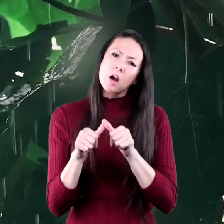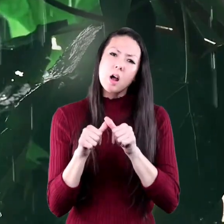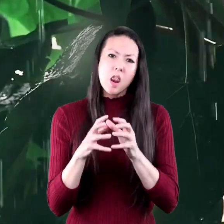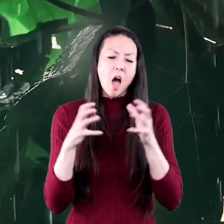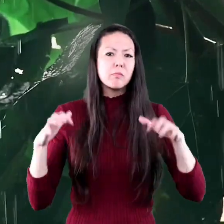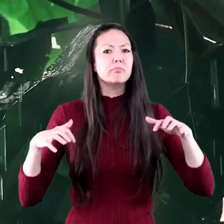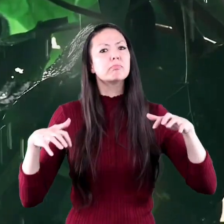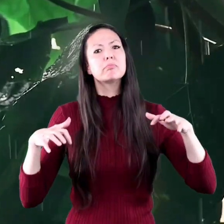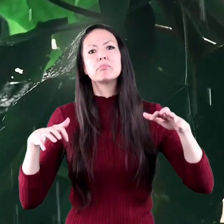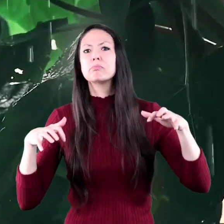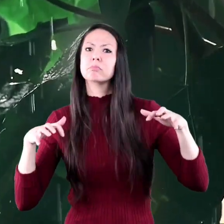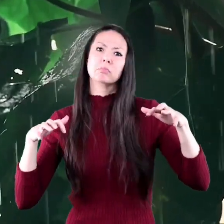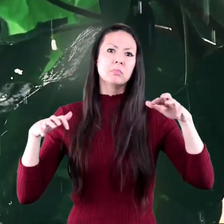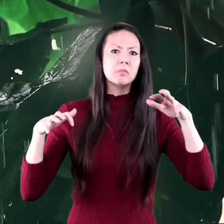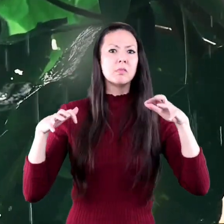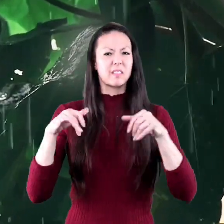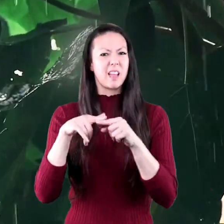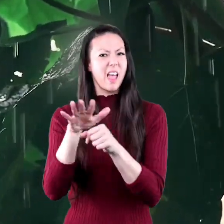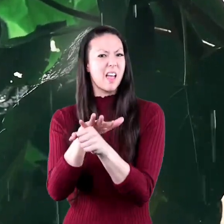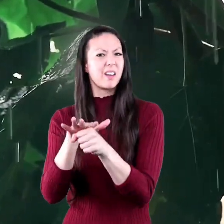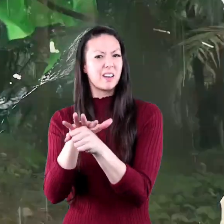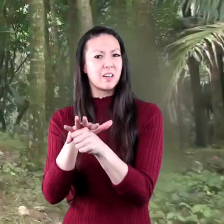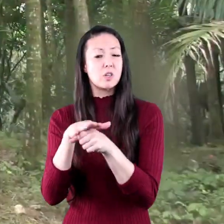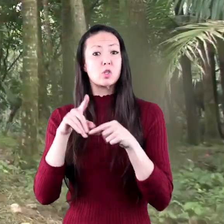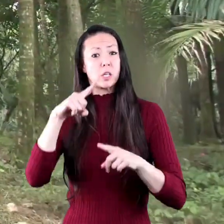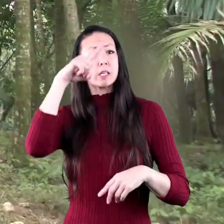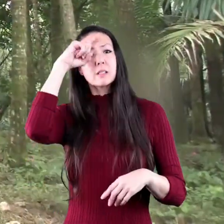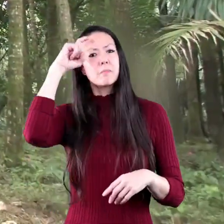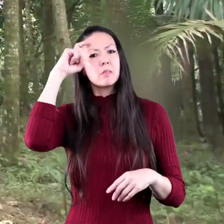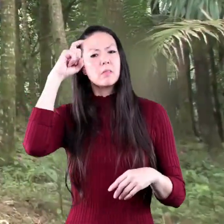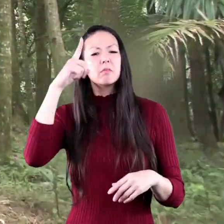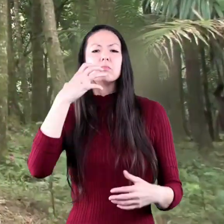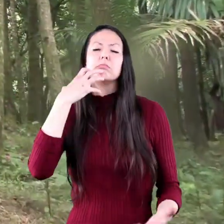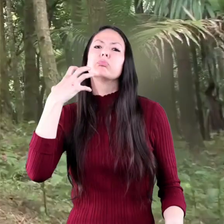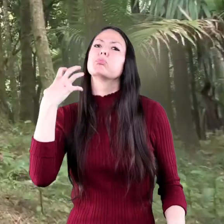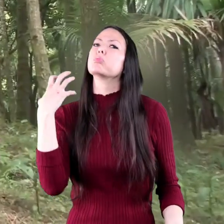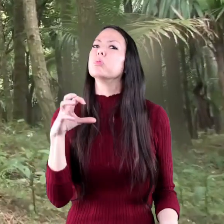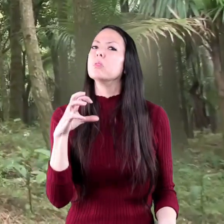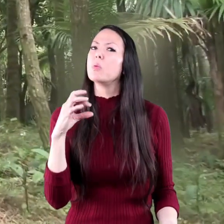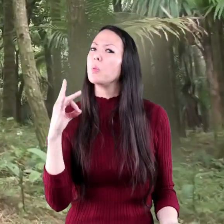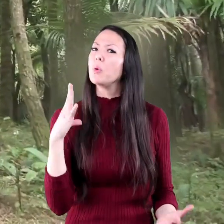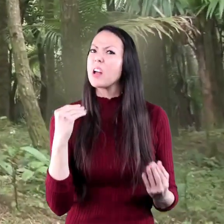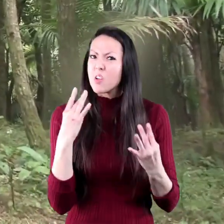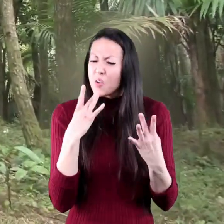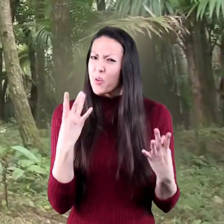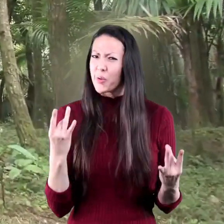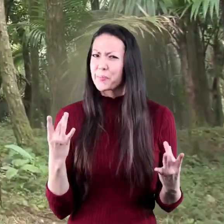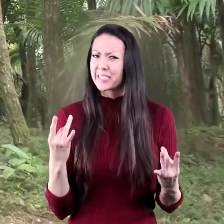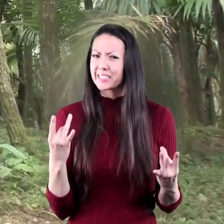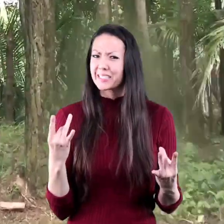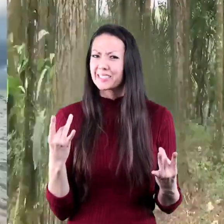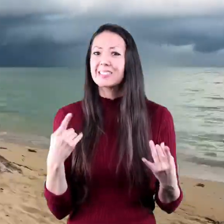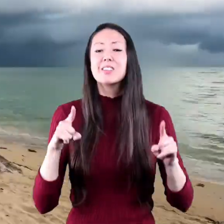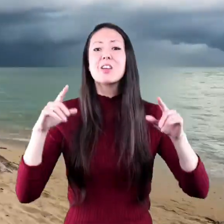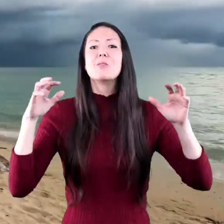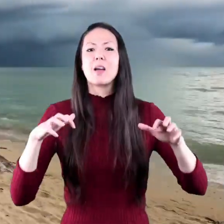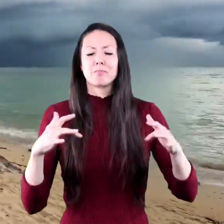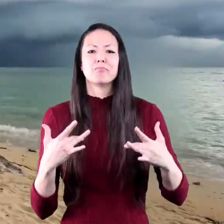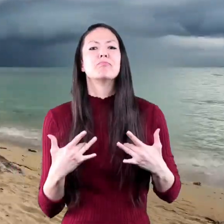in these areas as well. During the summer, it gets very hot and humid. And when it rains, it